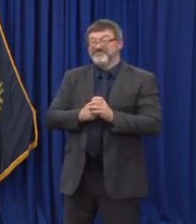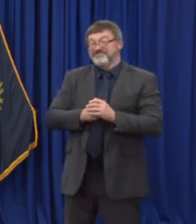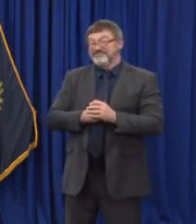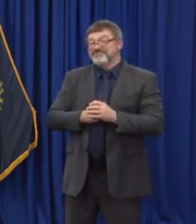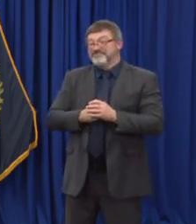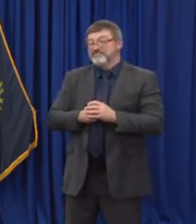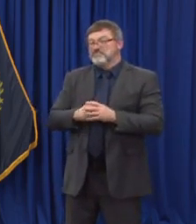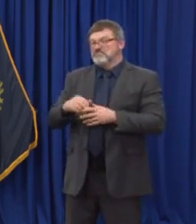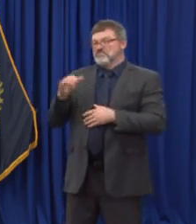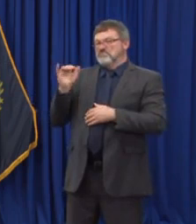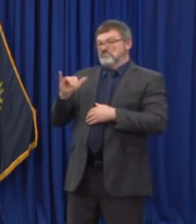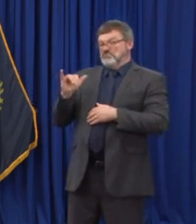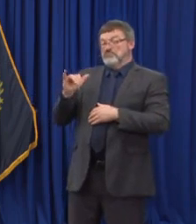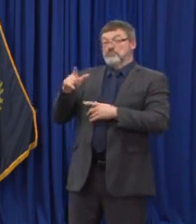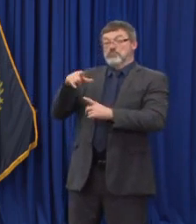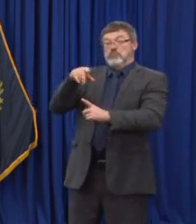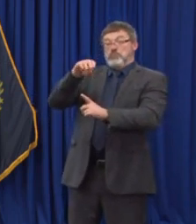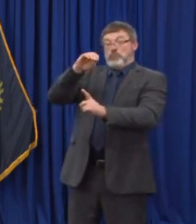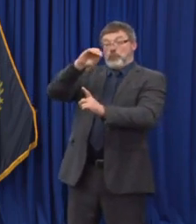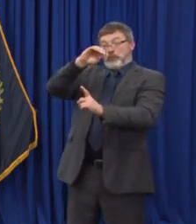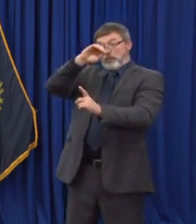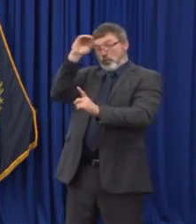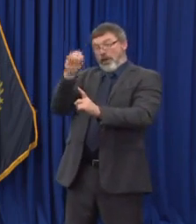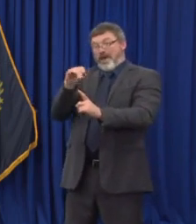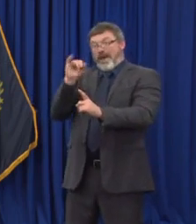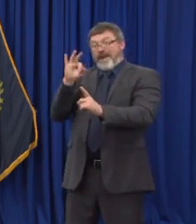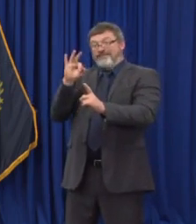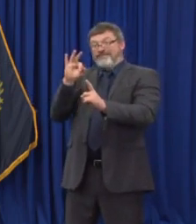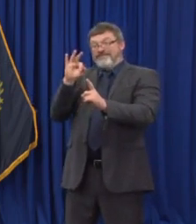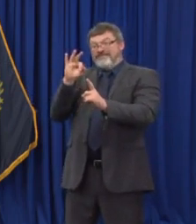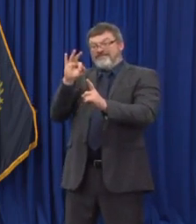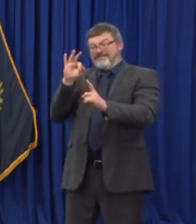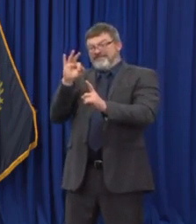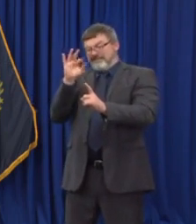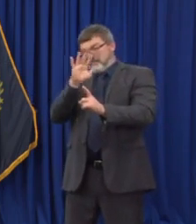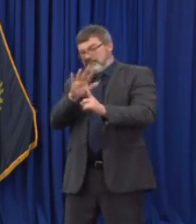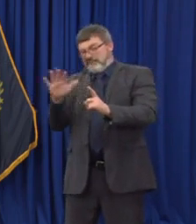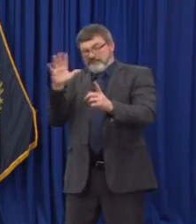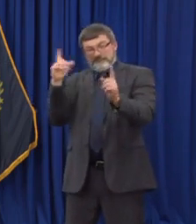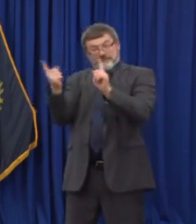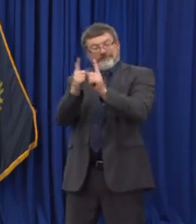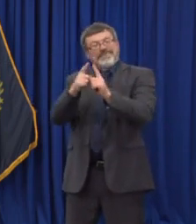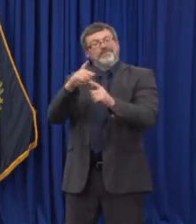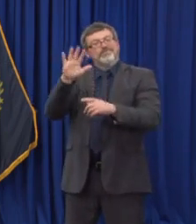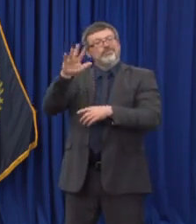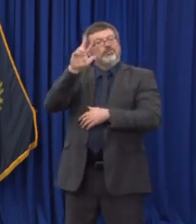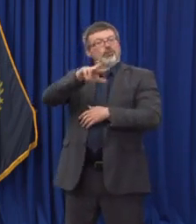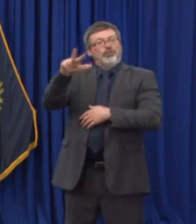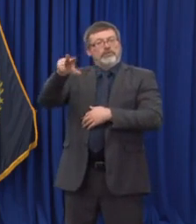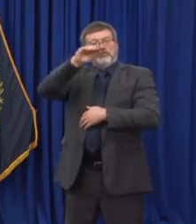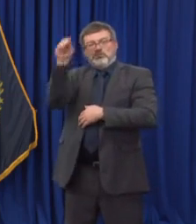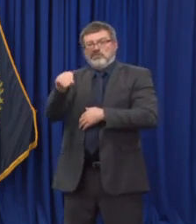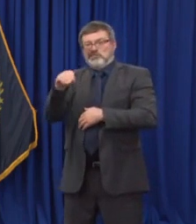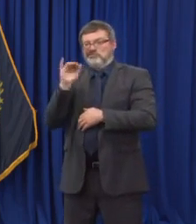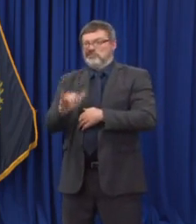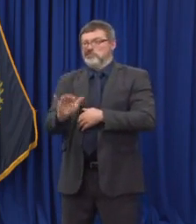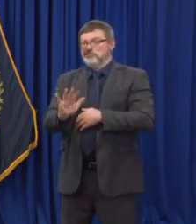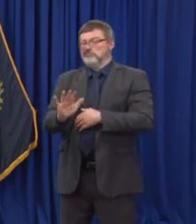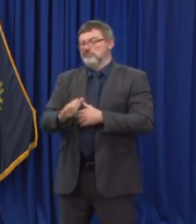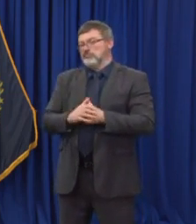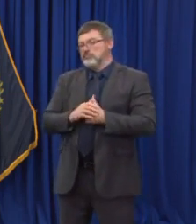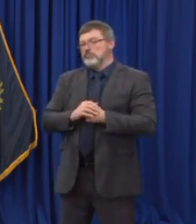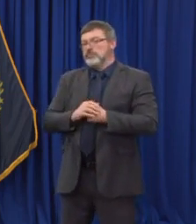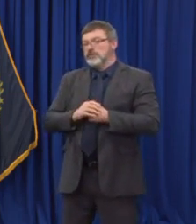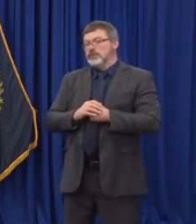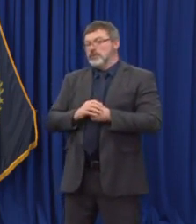fairly steady now at about a third of our confirmed cases. Next slide please. And then lastly in terms of risk factors the